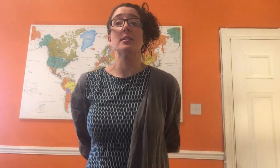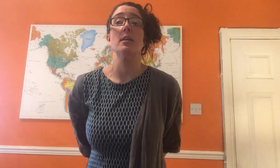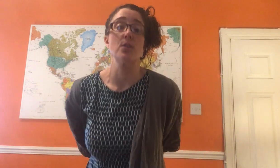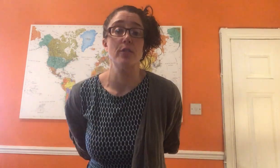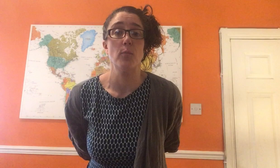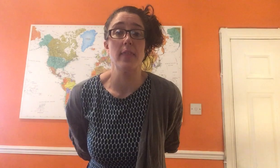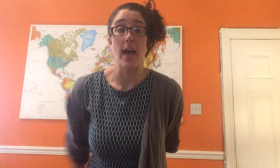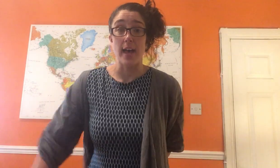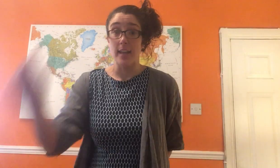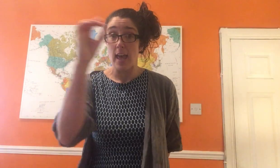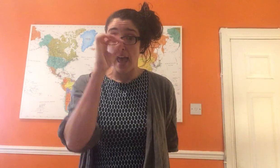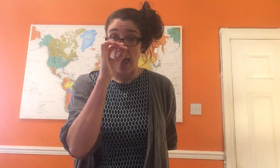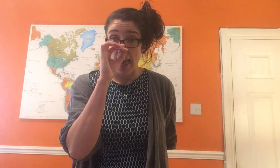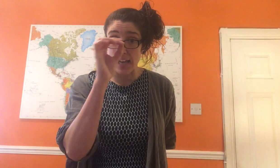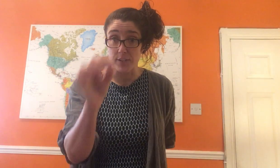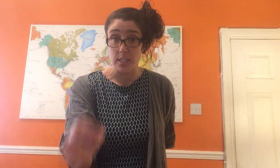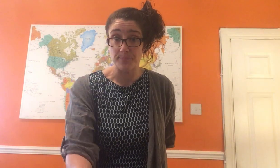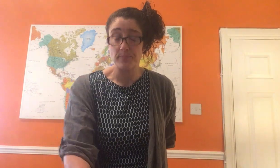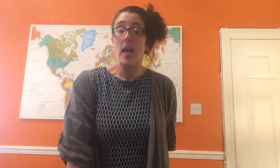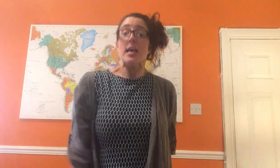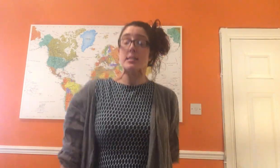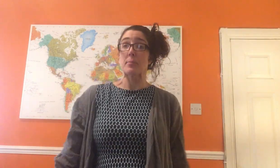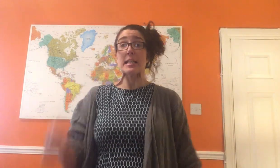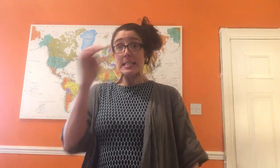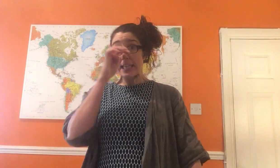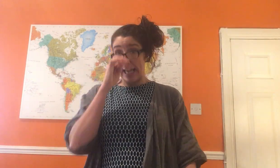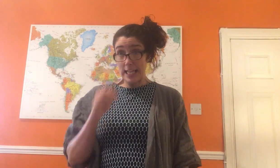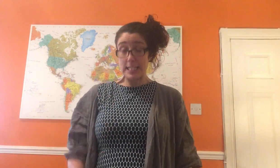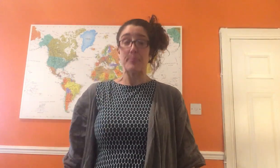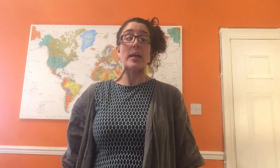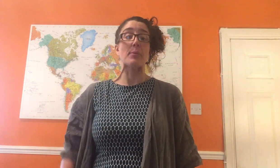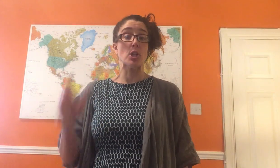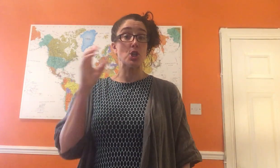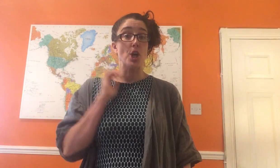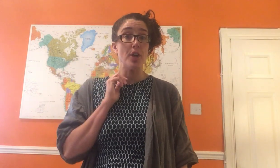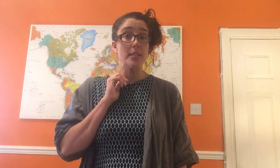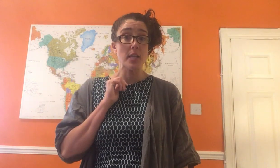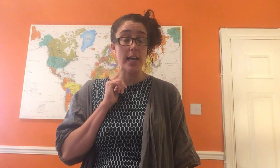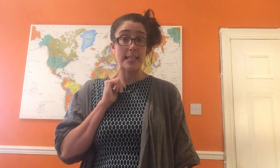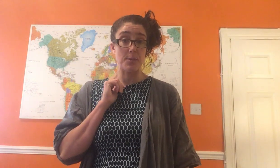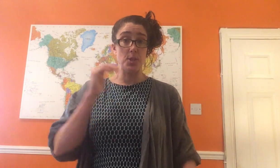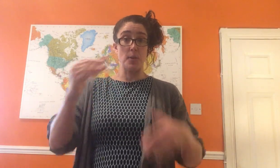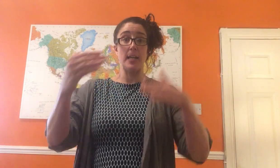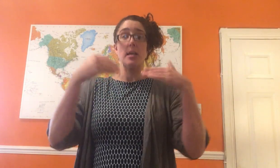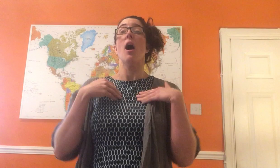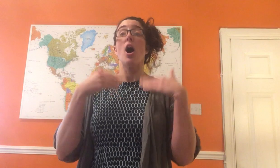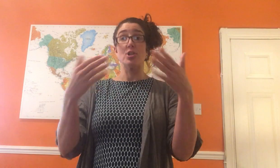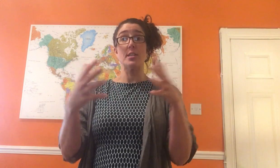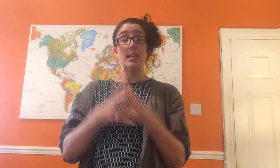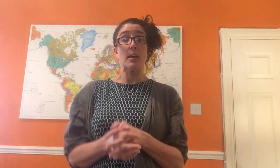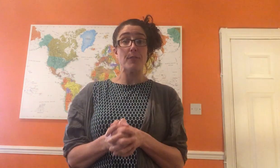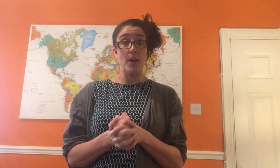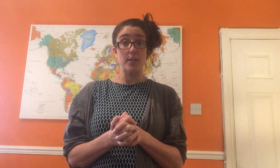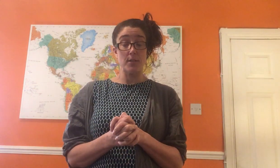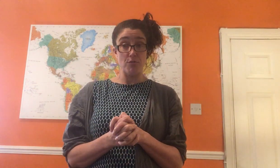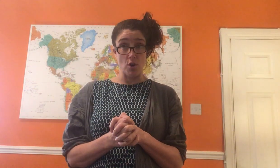start off with an elephant. So I'm going to sing it and I'm going to show the signs as we do it. I'll just sing it first through